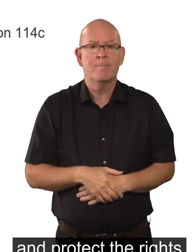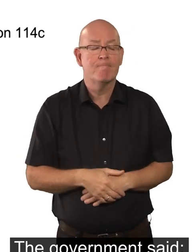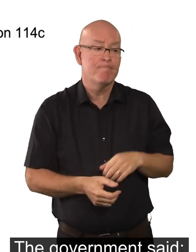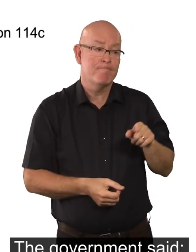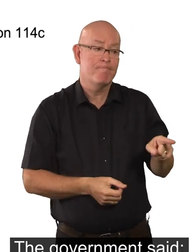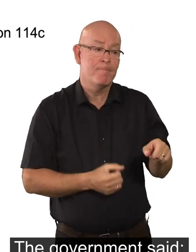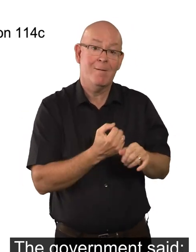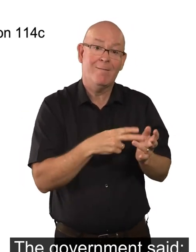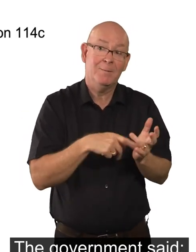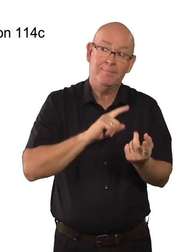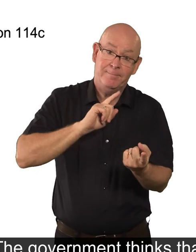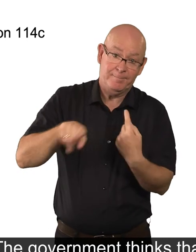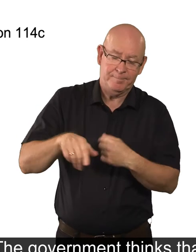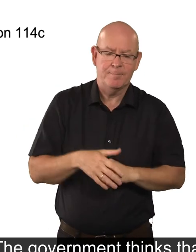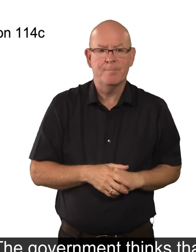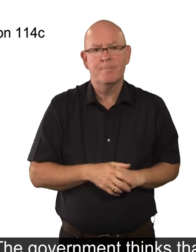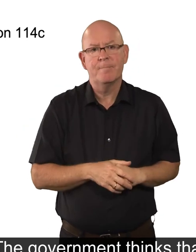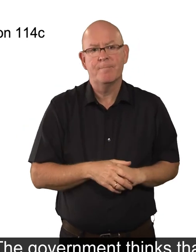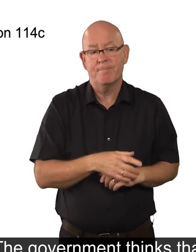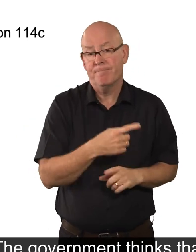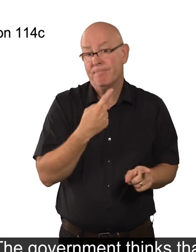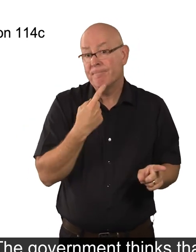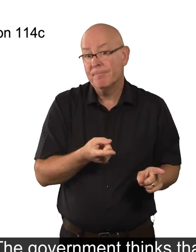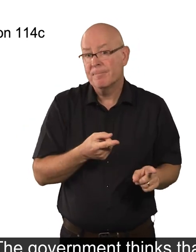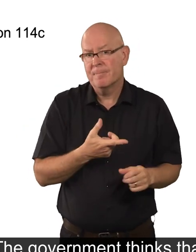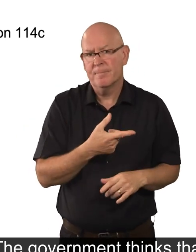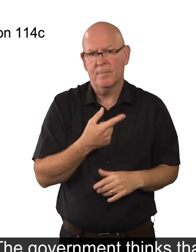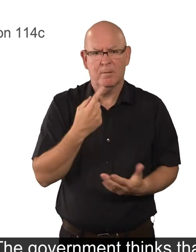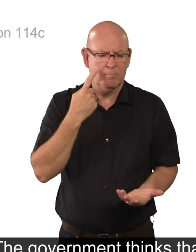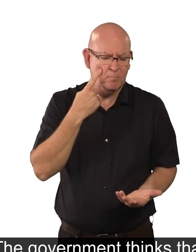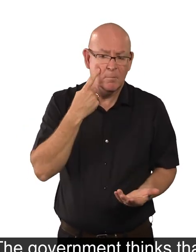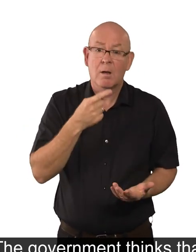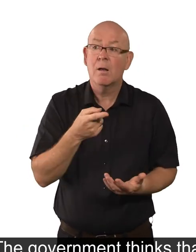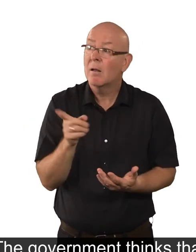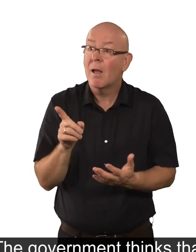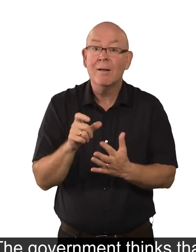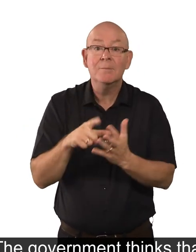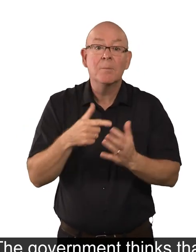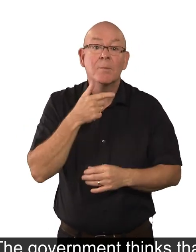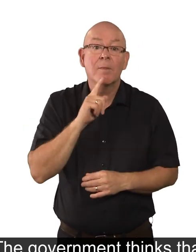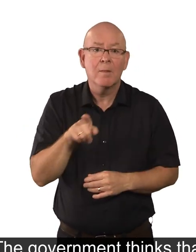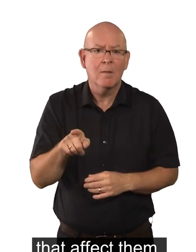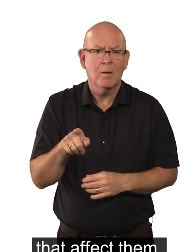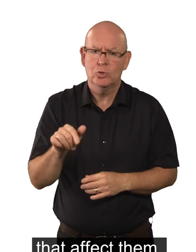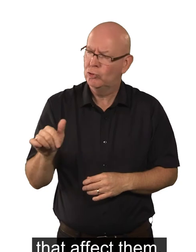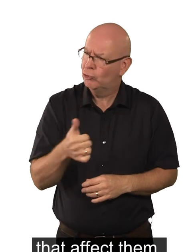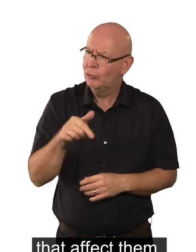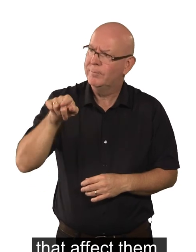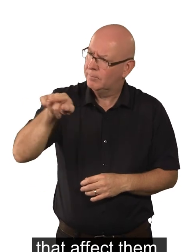The Government said, The Government thinks that disabled people should make decisions that affect them,